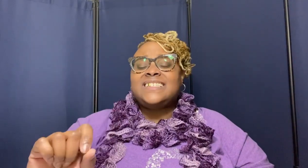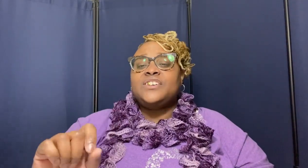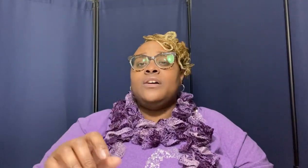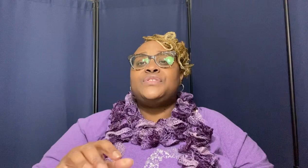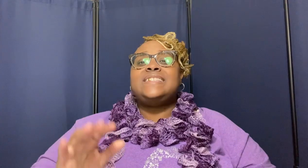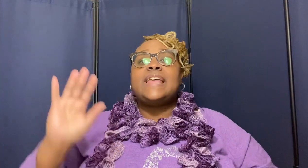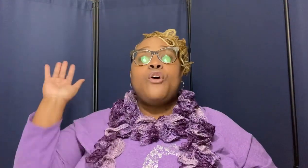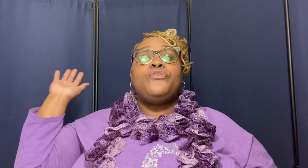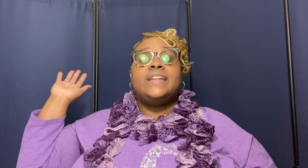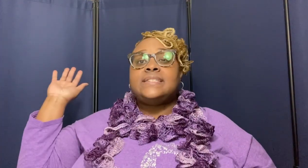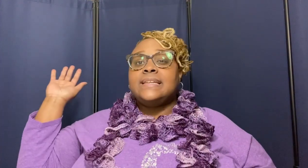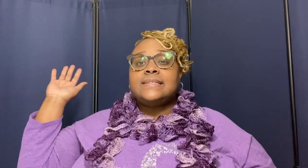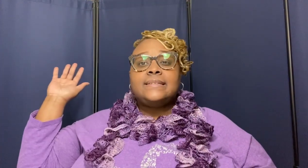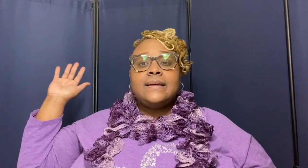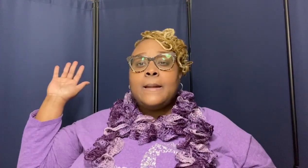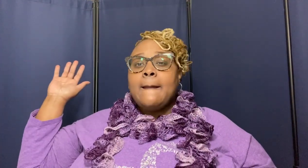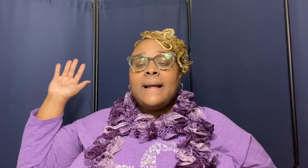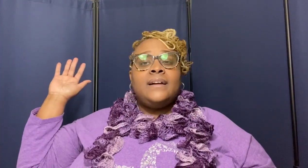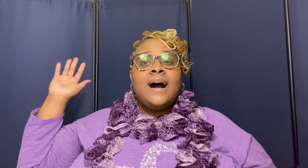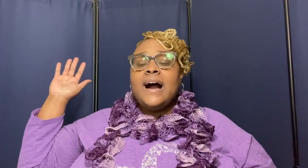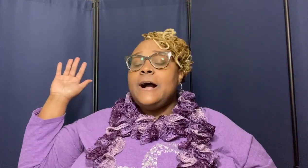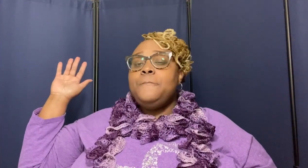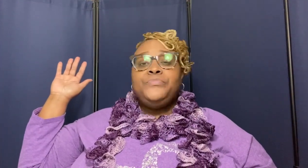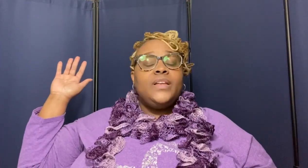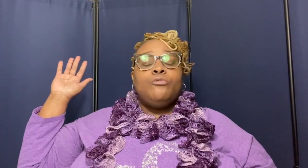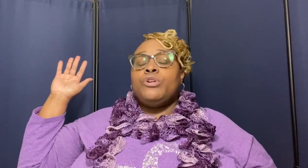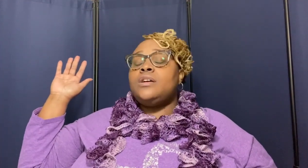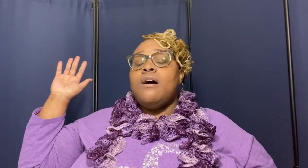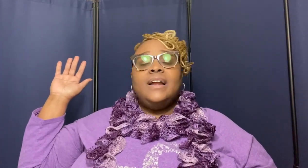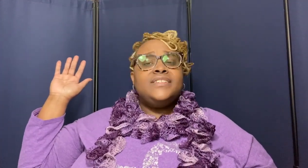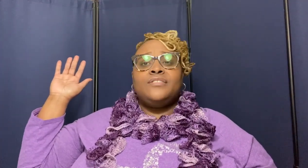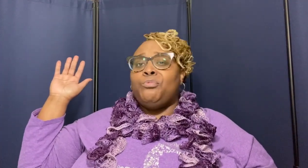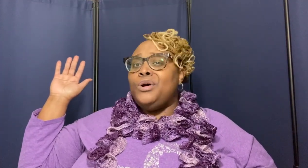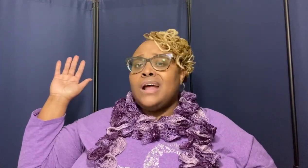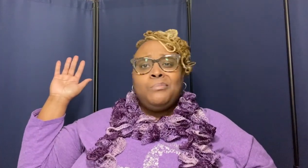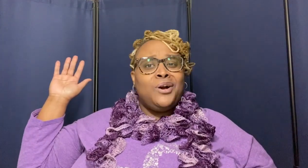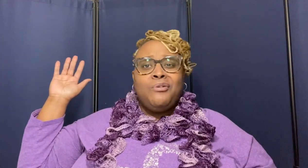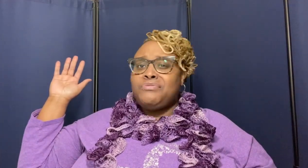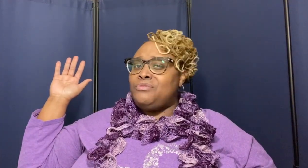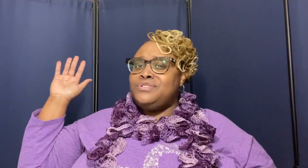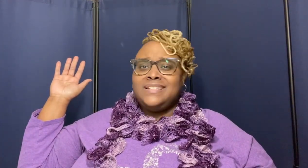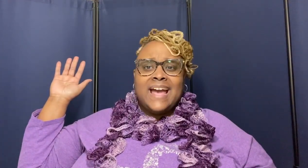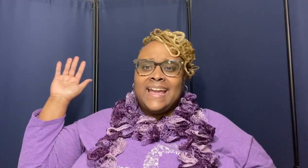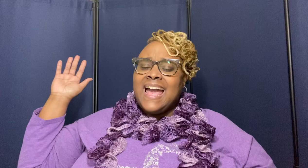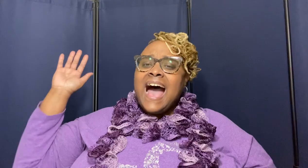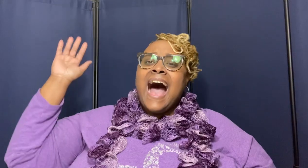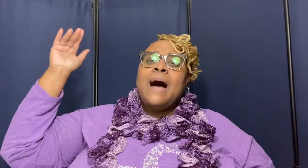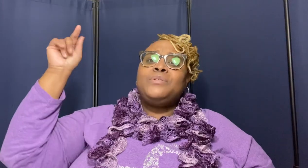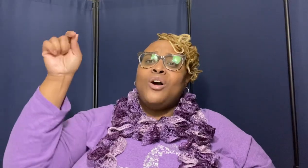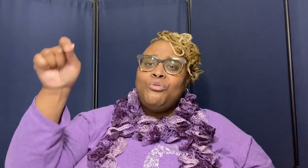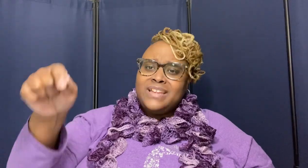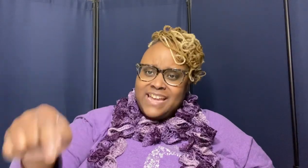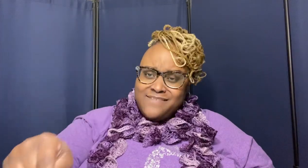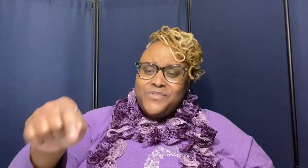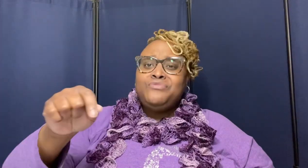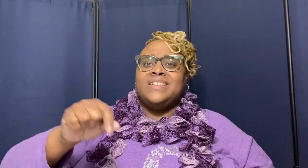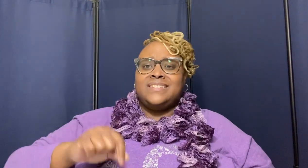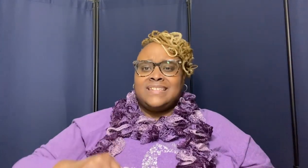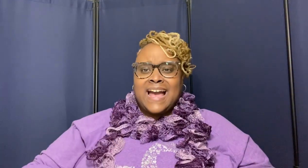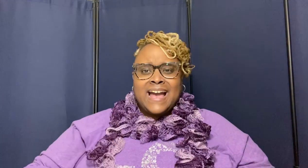of selflessness god regardless of what i'm going through today i'm gonna give you this time